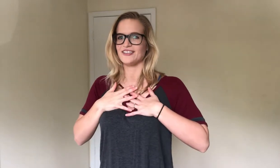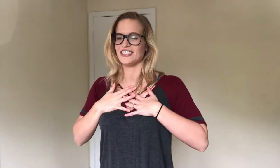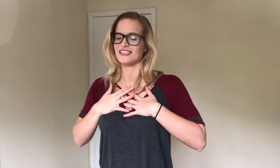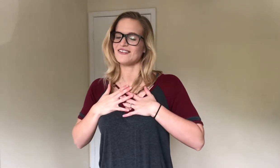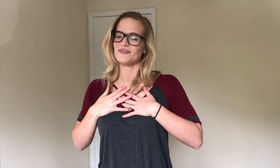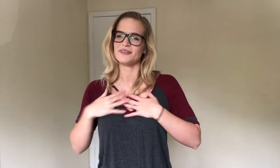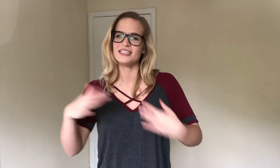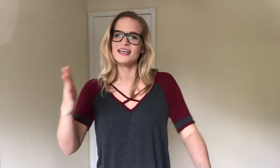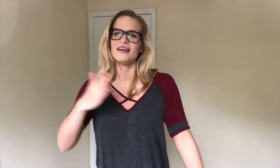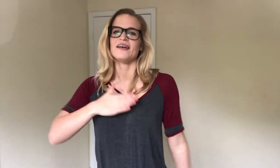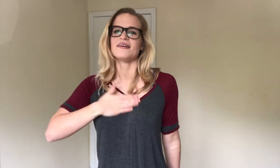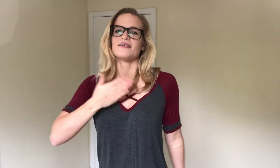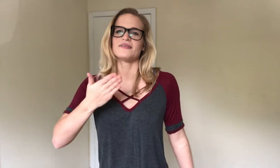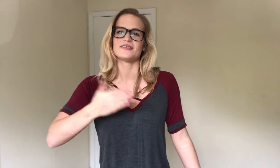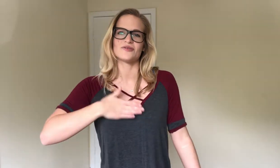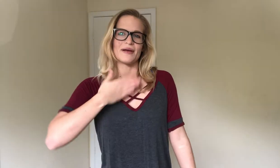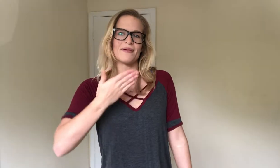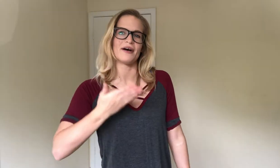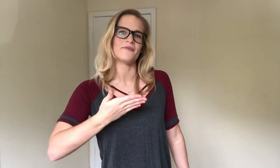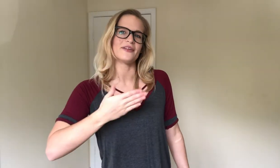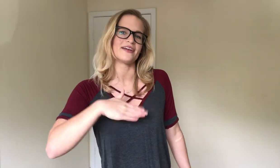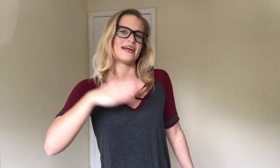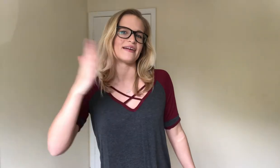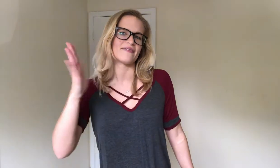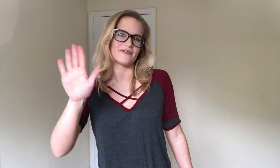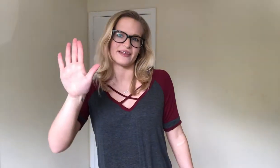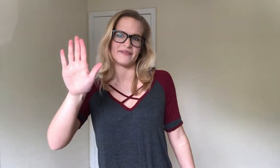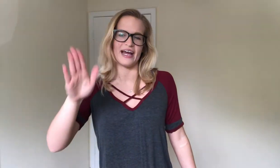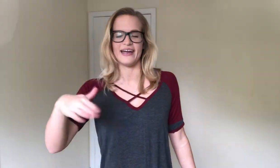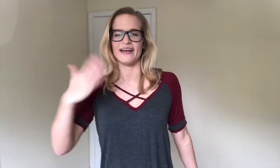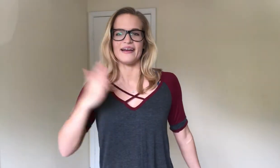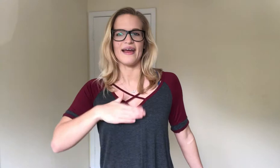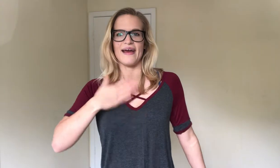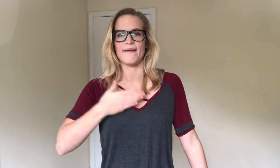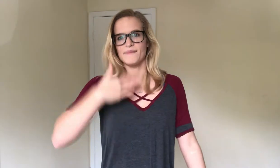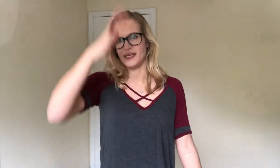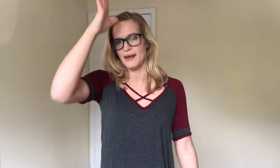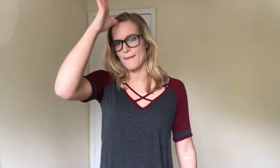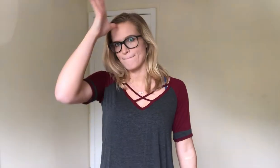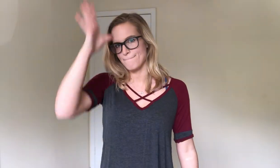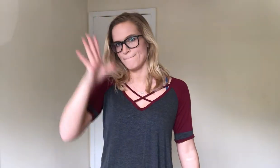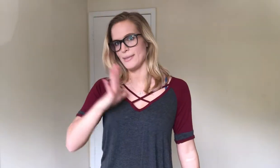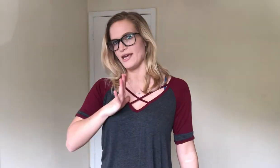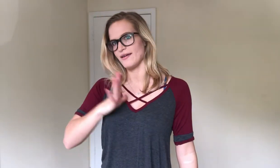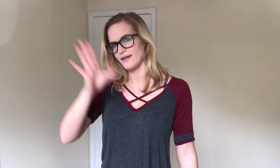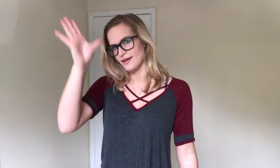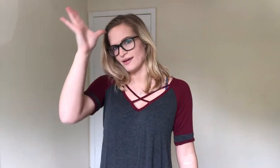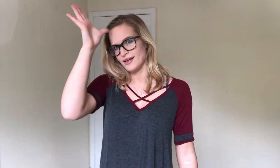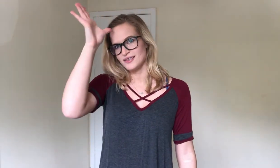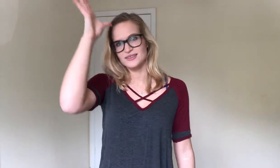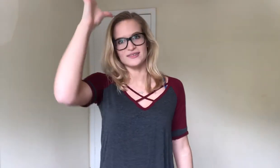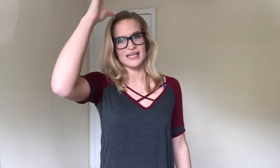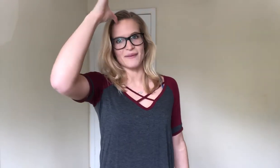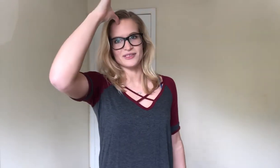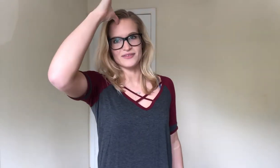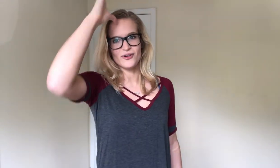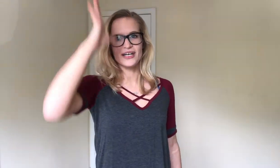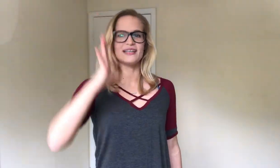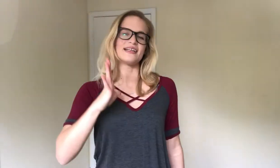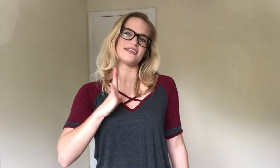your chest normally. Swipe up with your hand. With a flat hand. Happy. Man. So tap to the forehead. Then